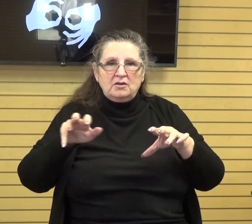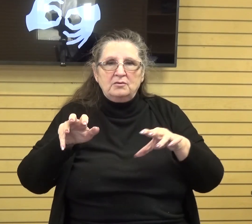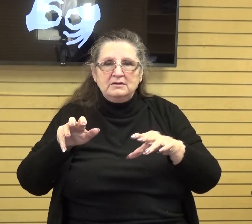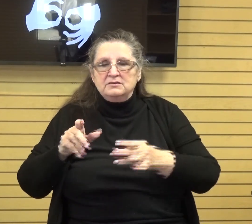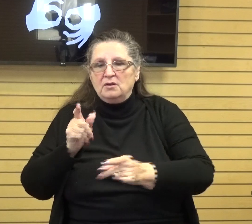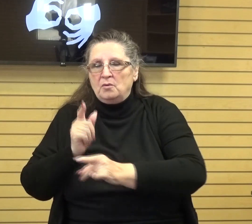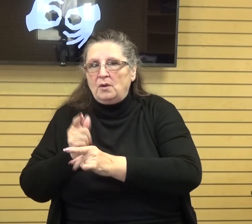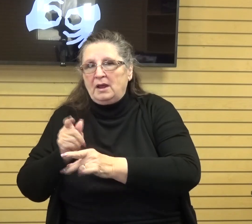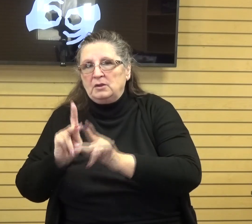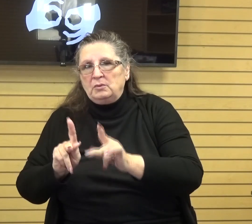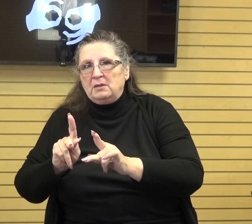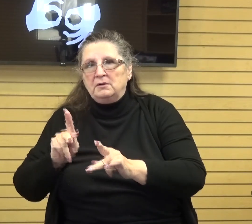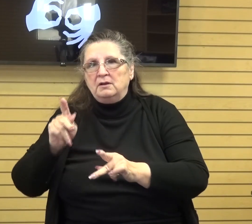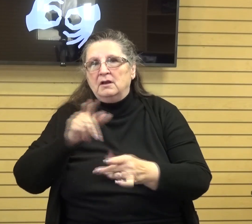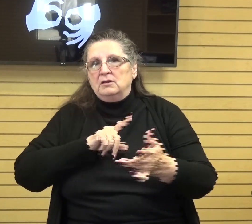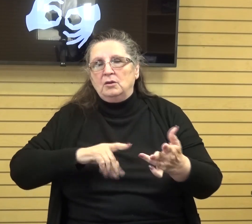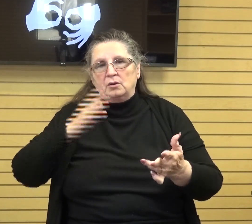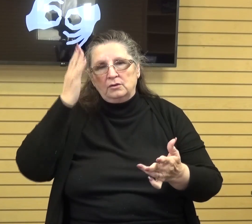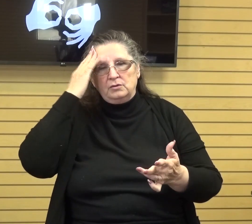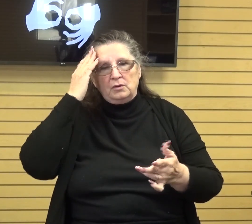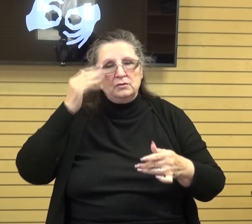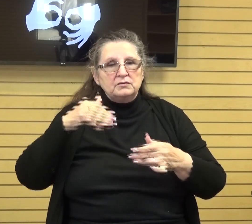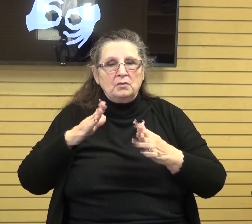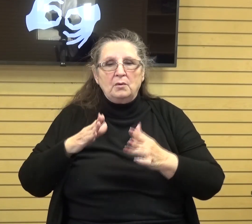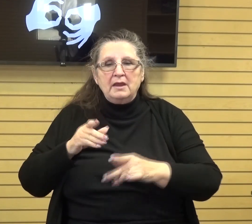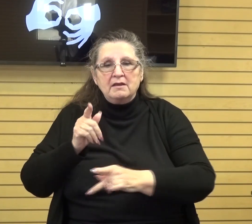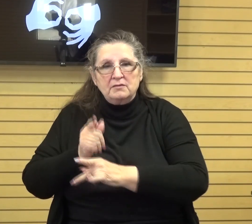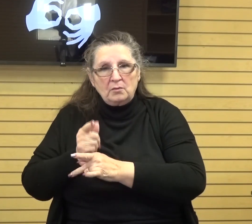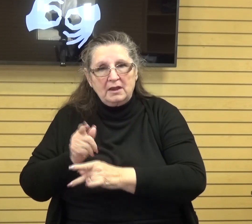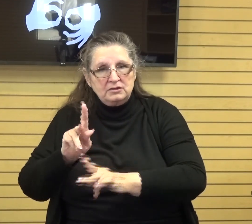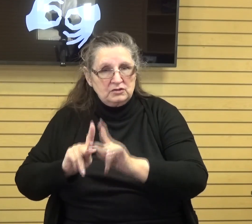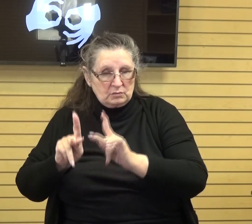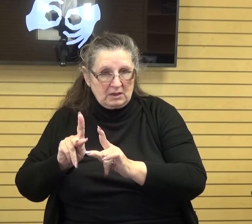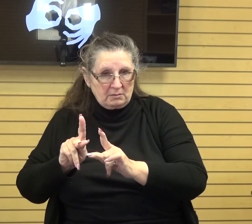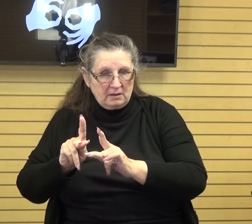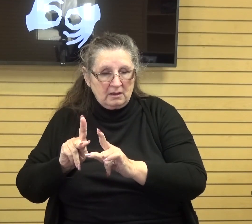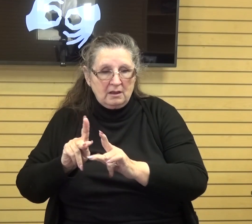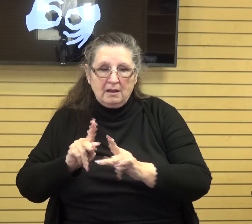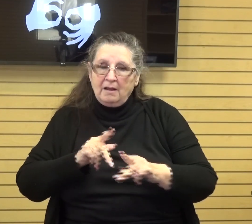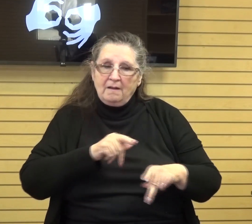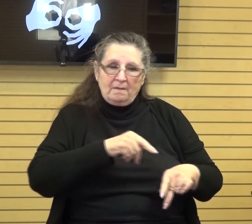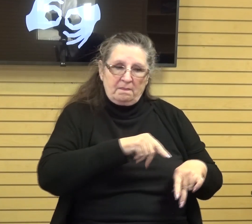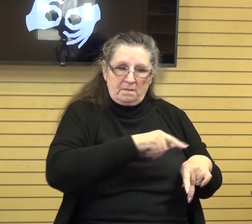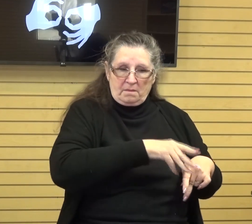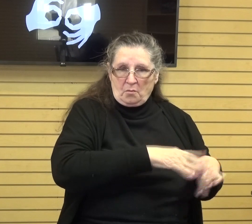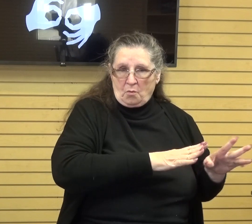knows the way of the righteous but the way of the ungodly shall perish